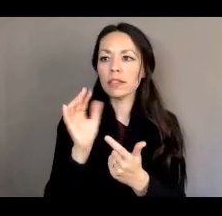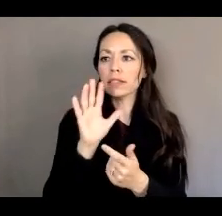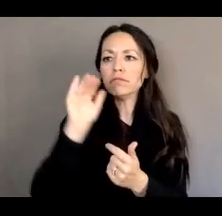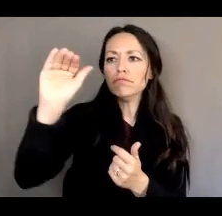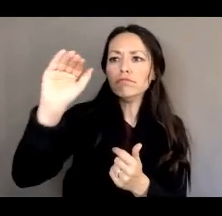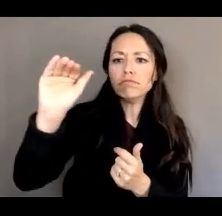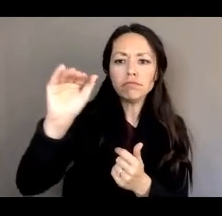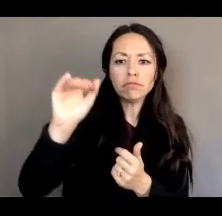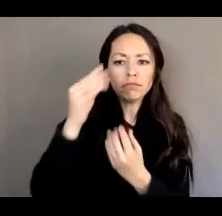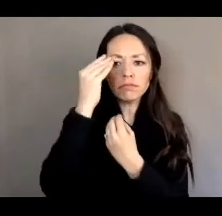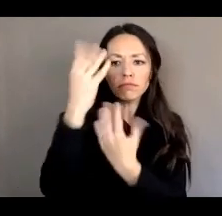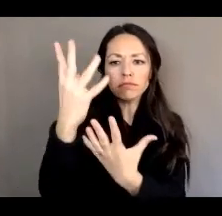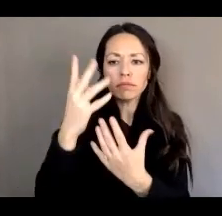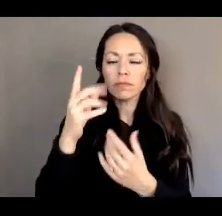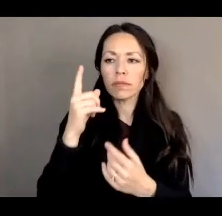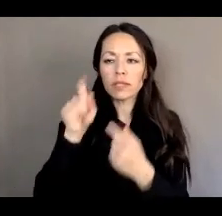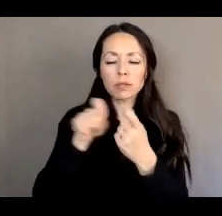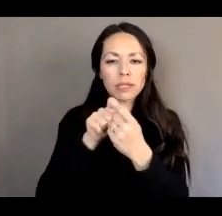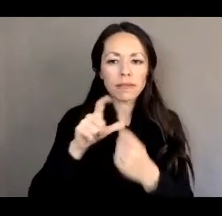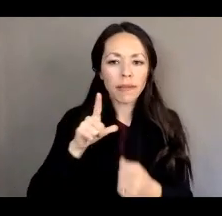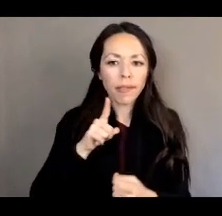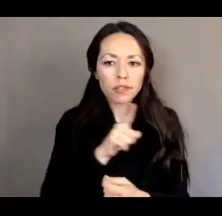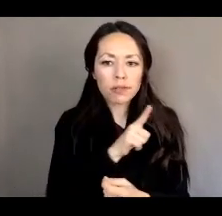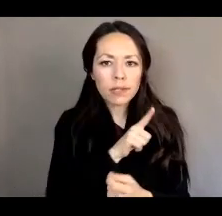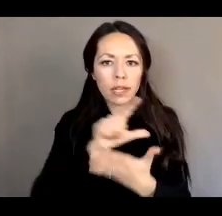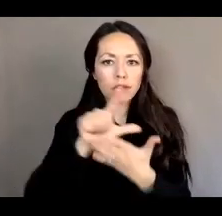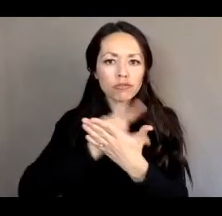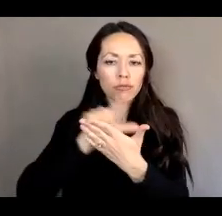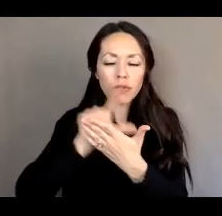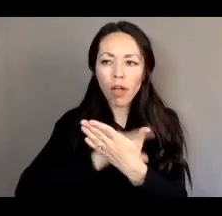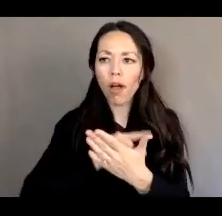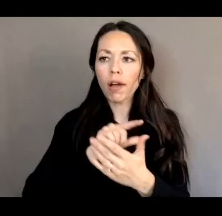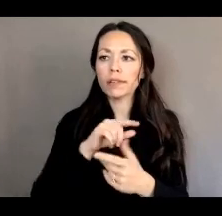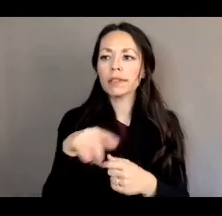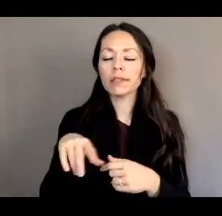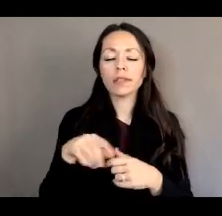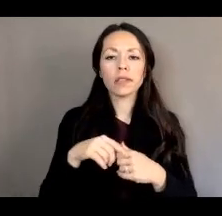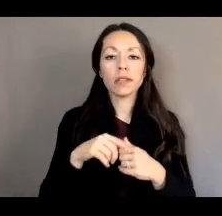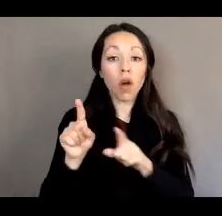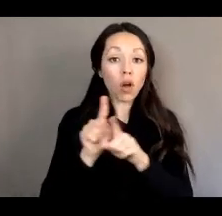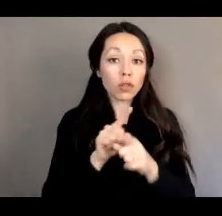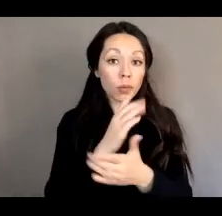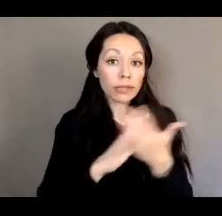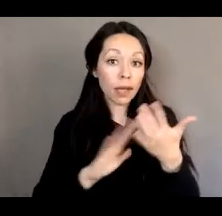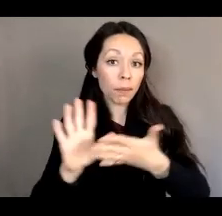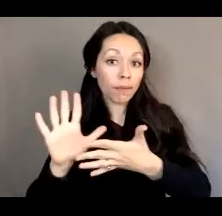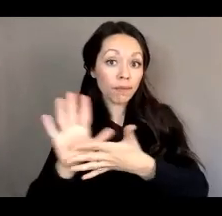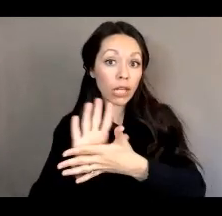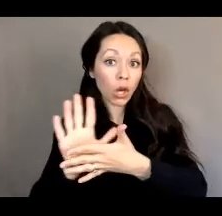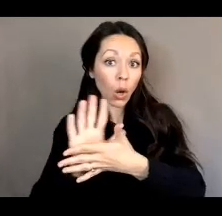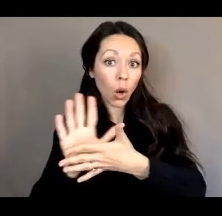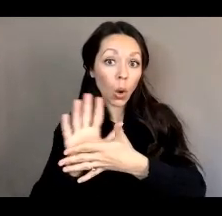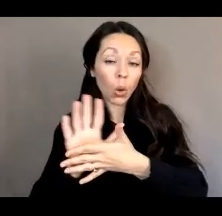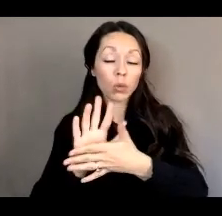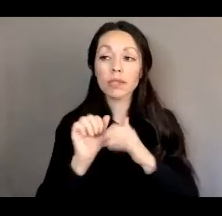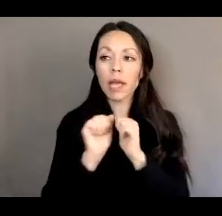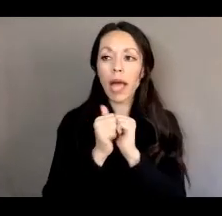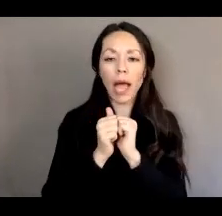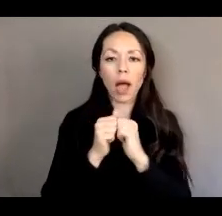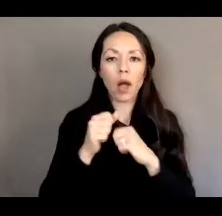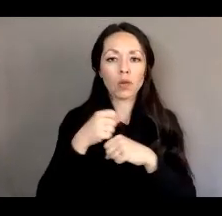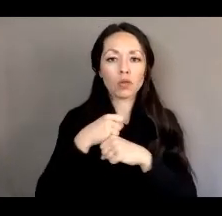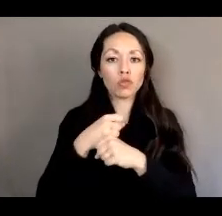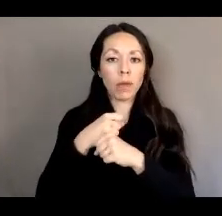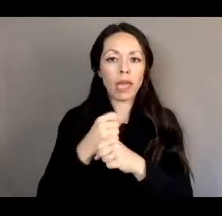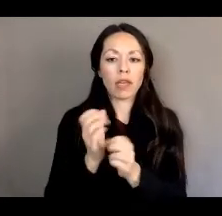on any legislation. Um, we also have some videos on how to create an art,